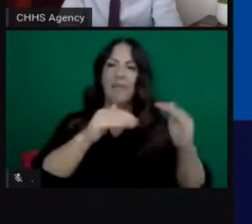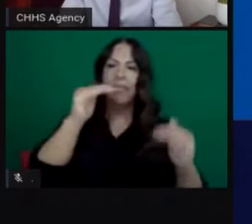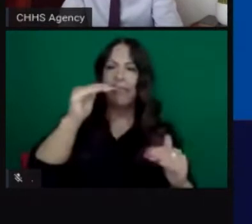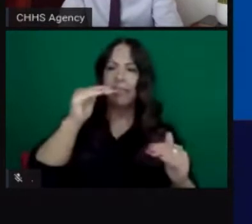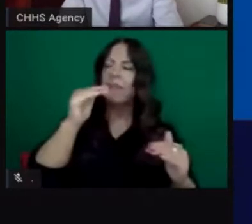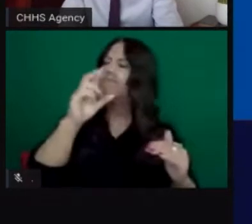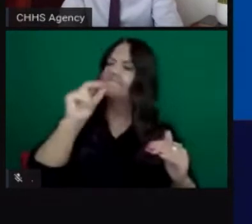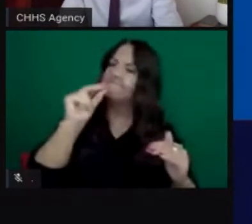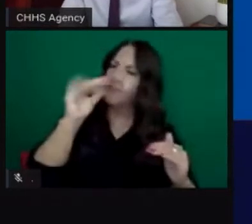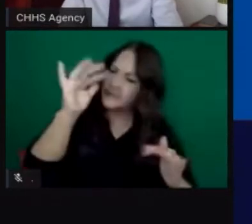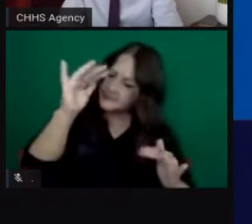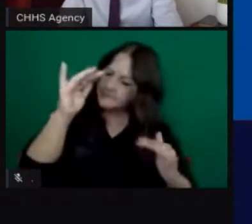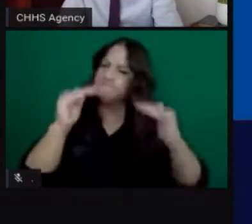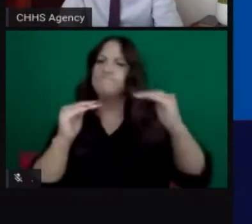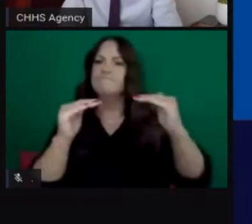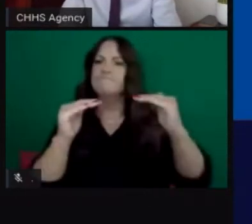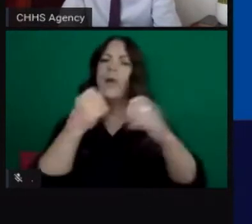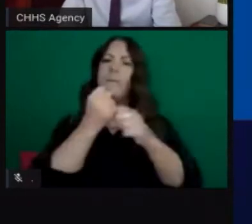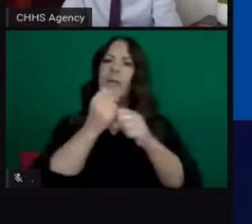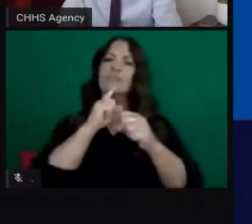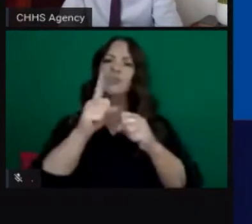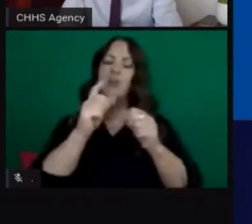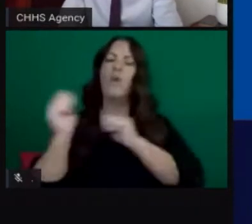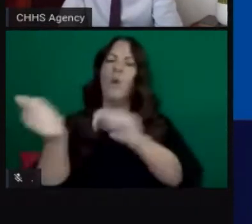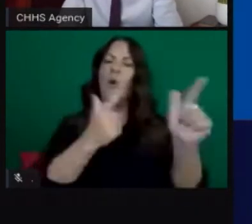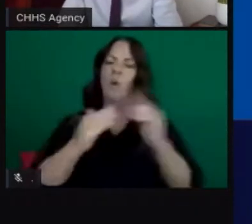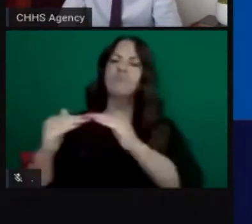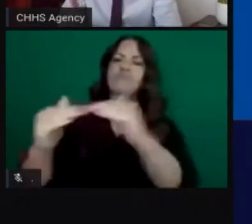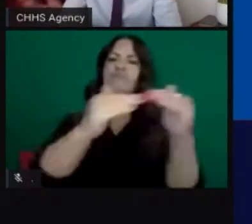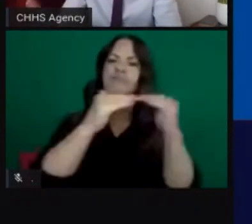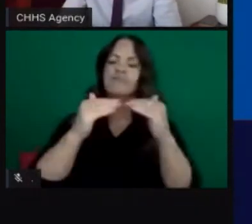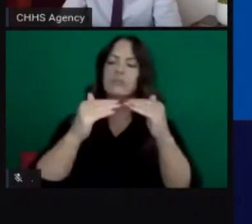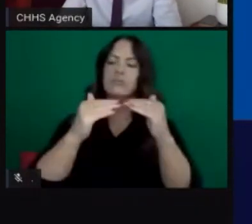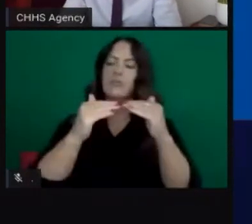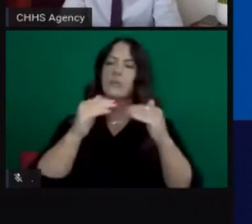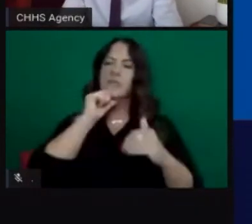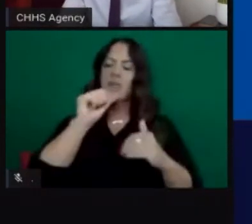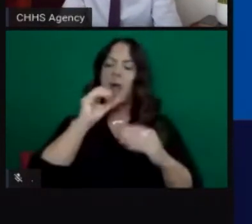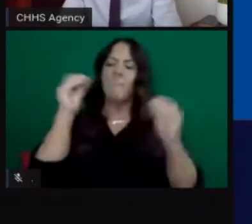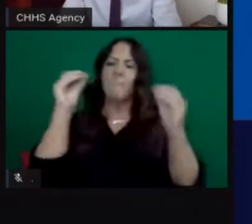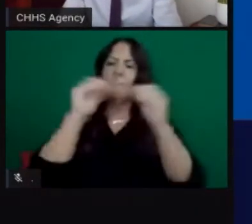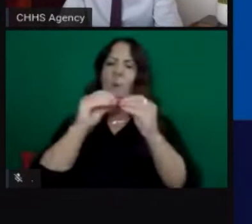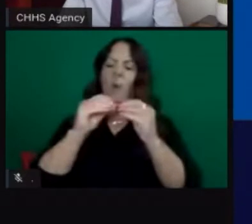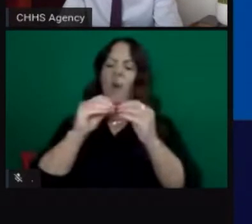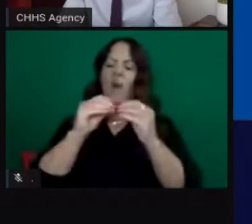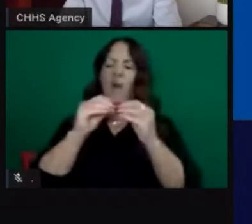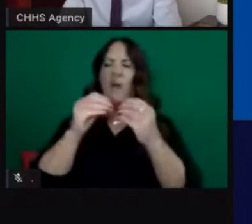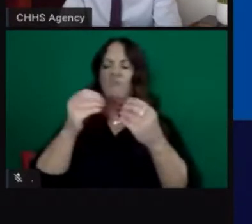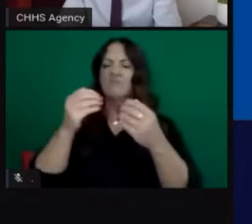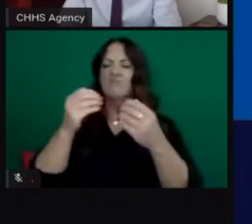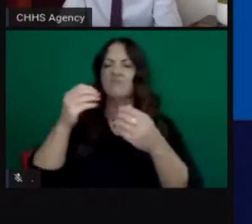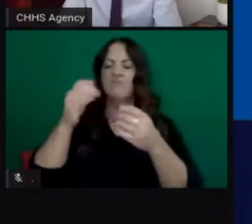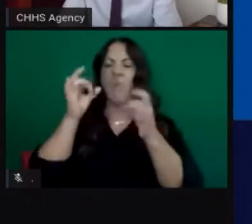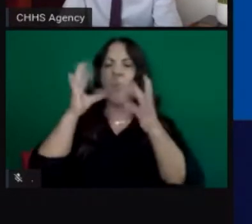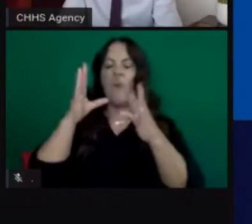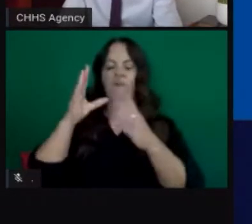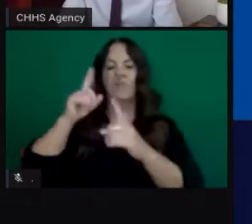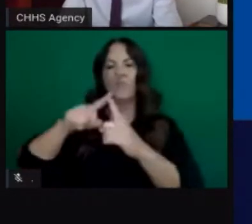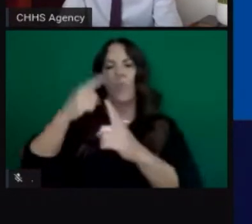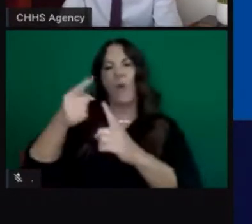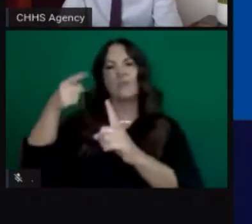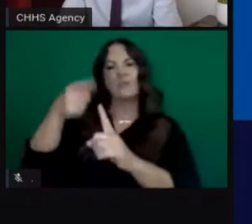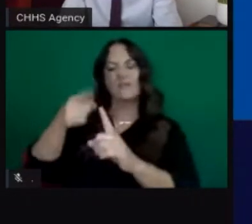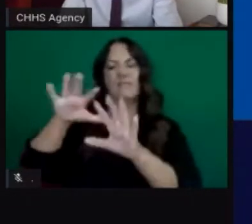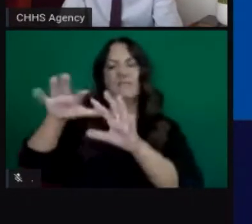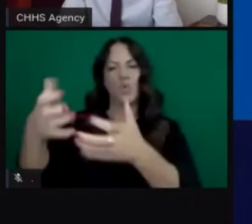between racial groups experience with covet 19 where really this has been worked on for decades when it comes to